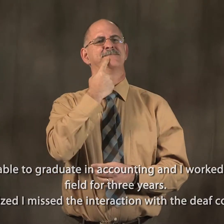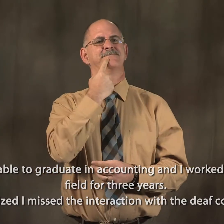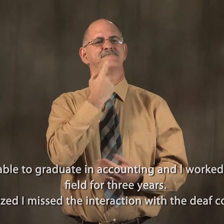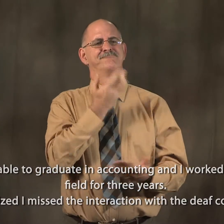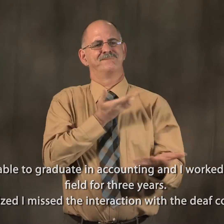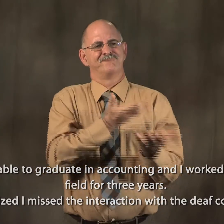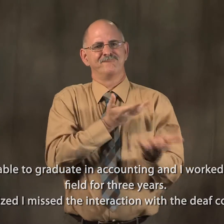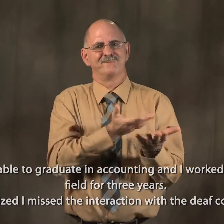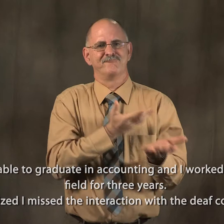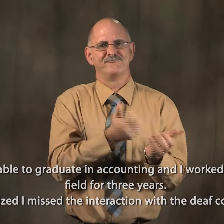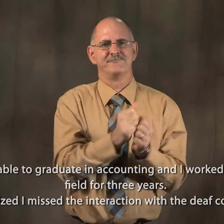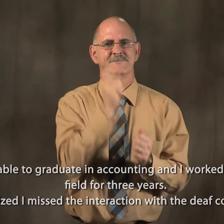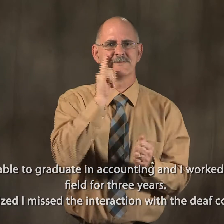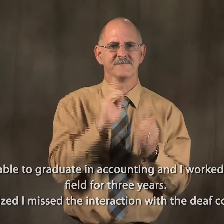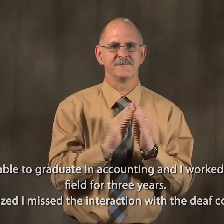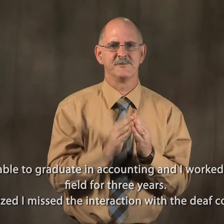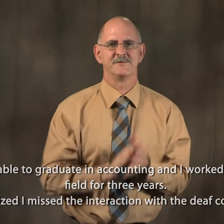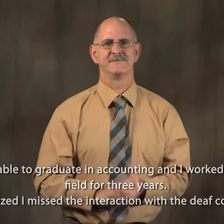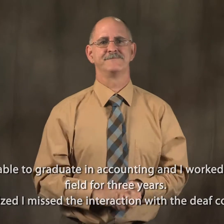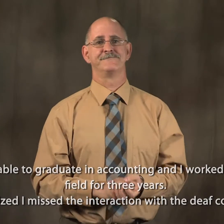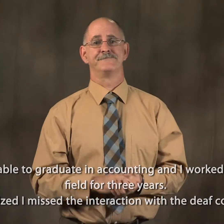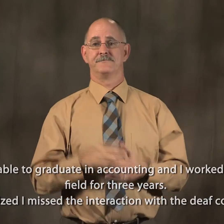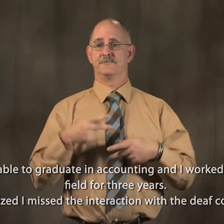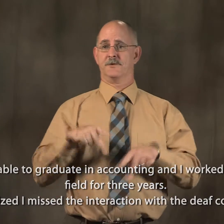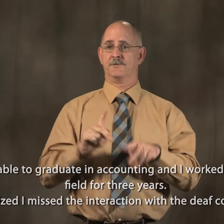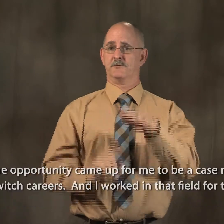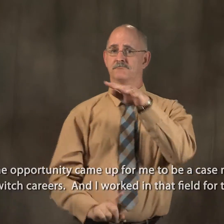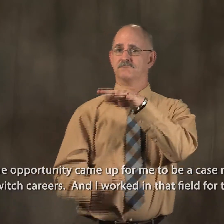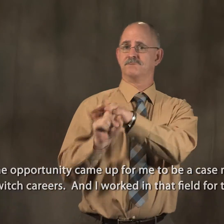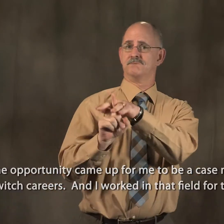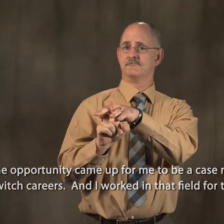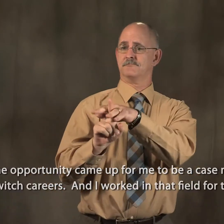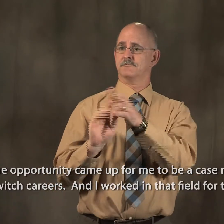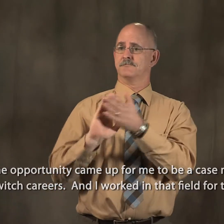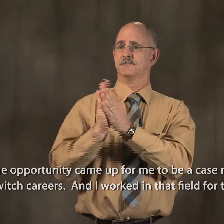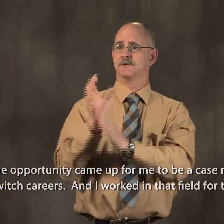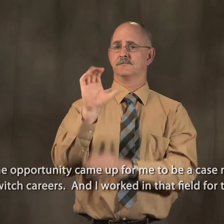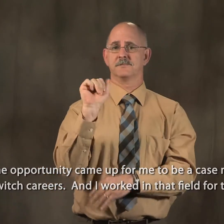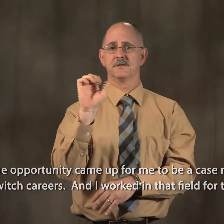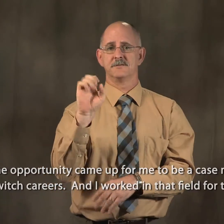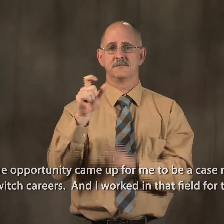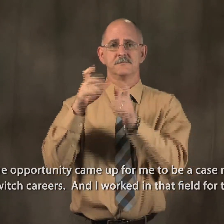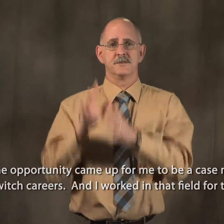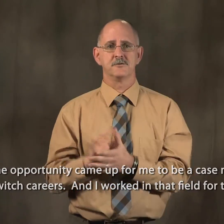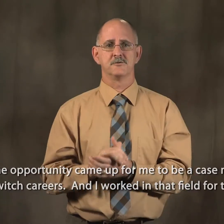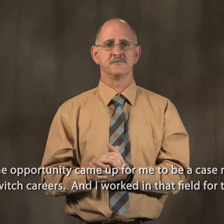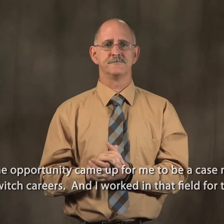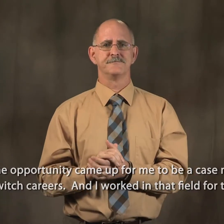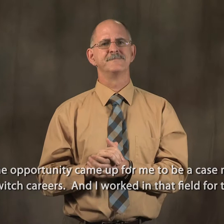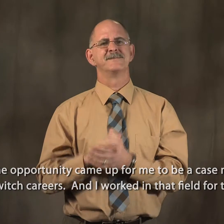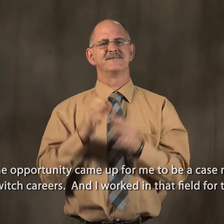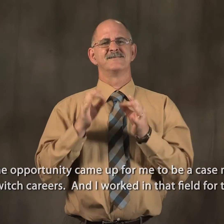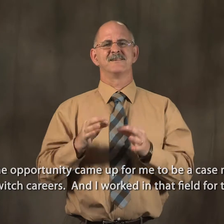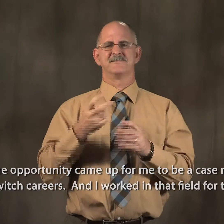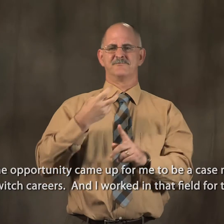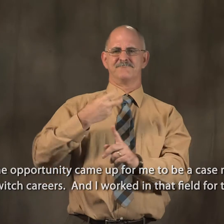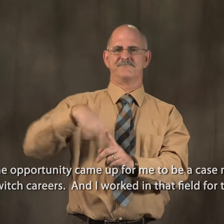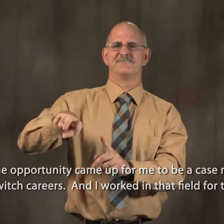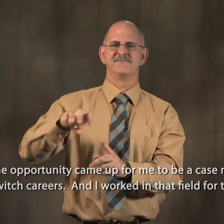realized I missed the interaction with the deaf community. So when the opportunity came up for me to be a case manager, I